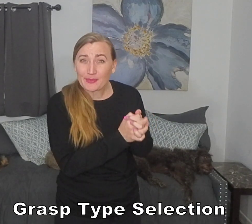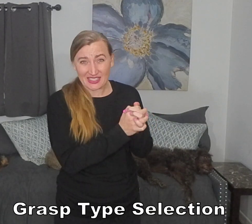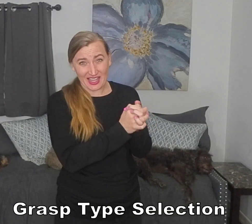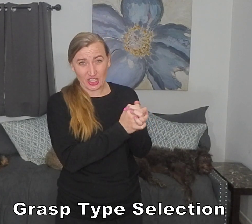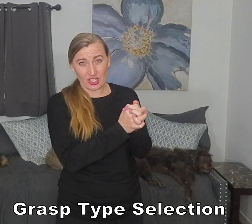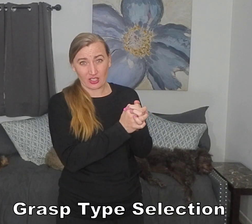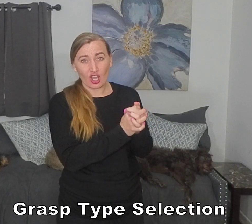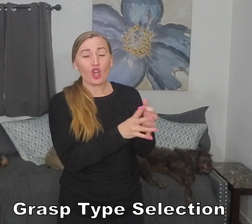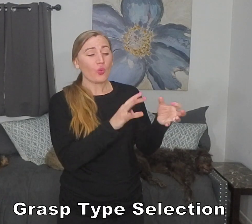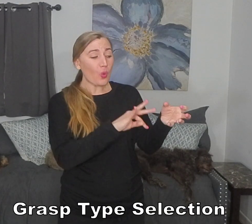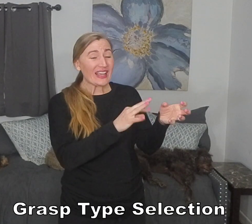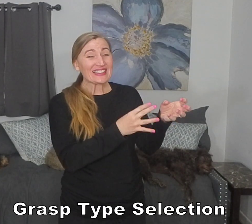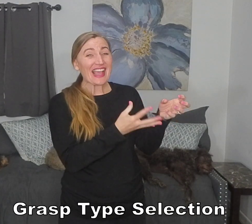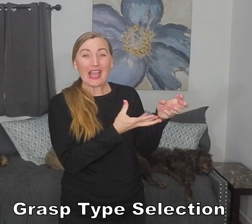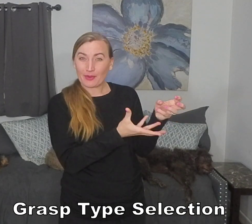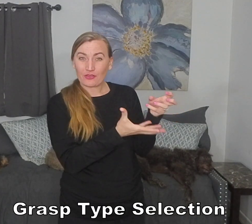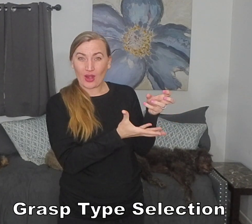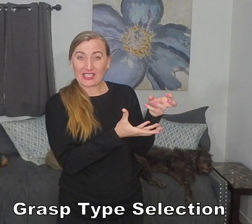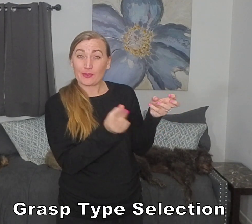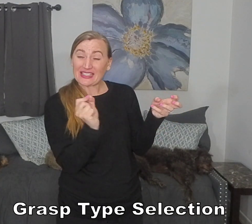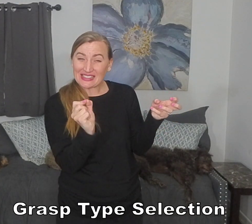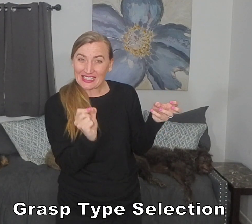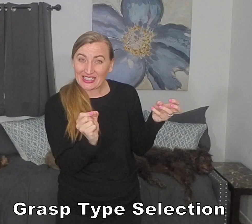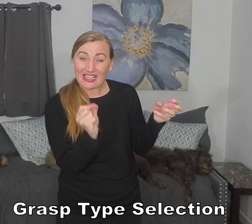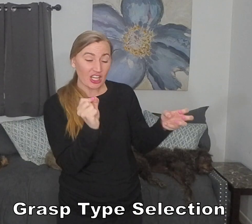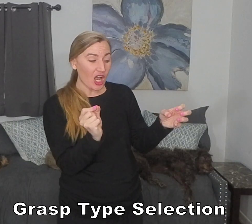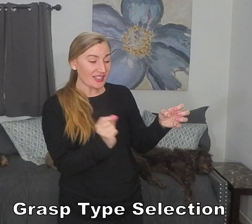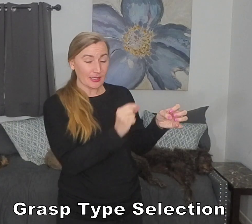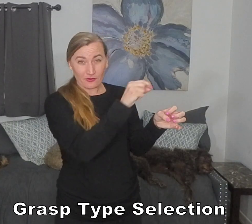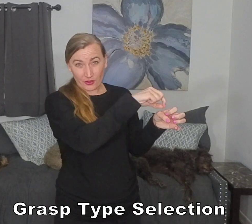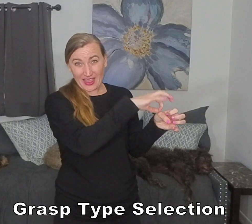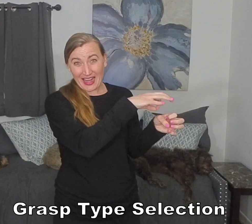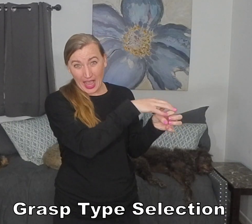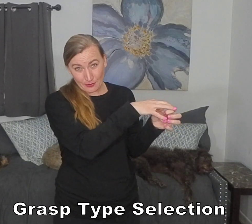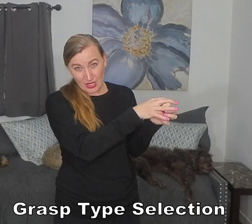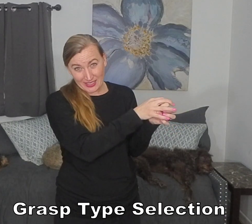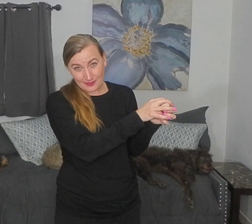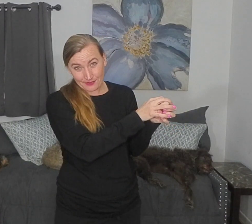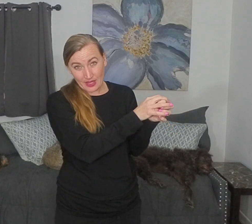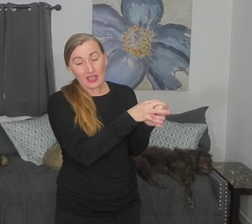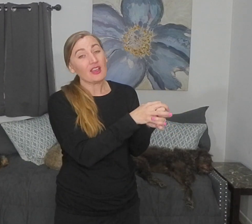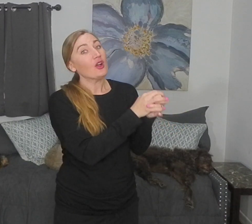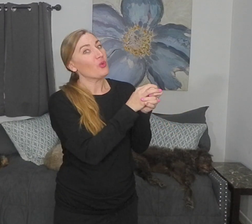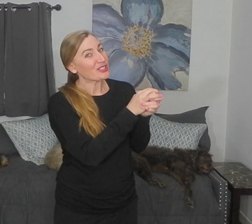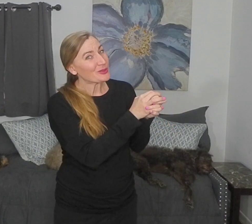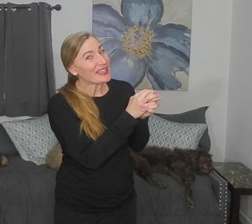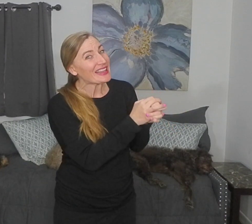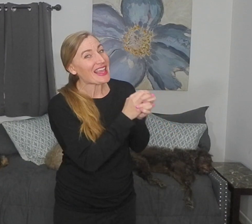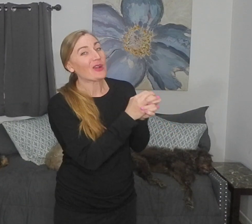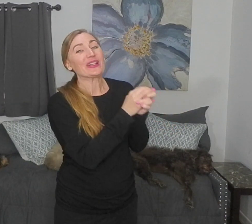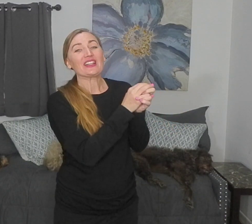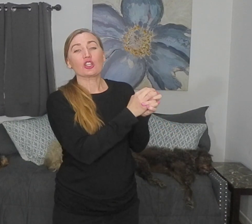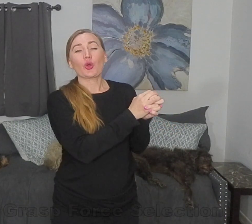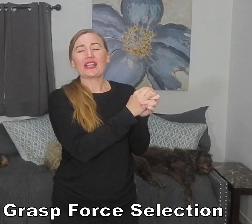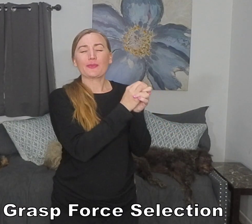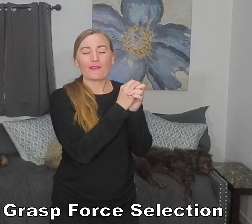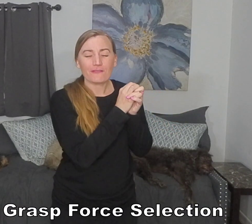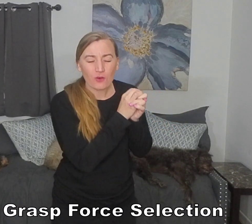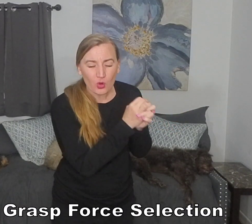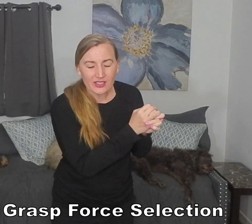selection. What type of grasp is needed and custom for that object? Once we get that, we need the grasp force